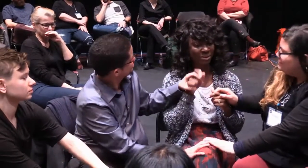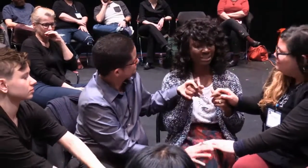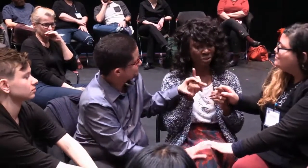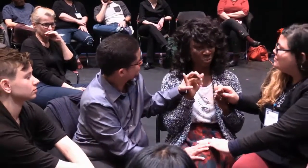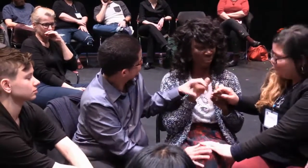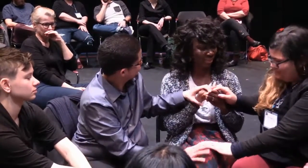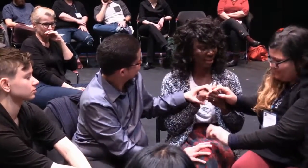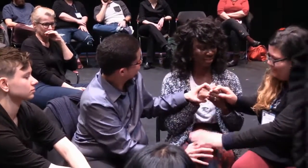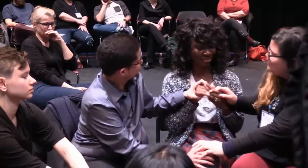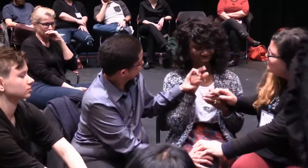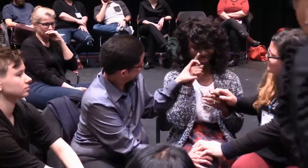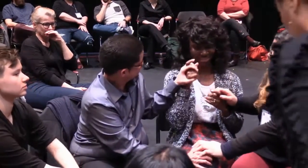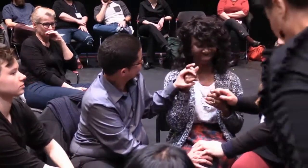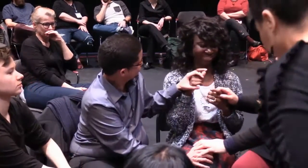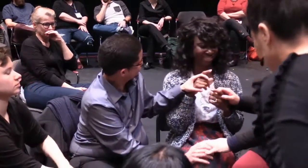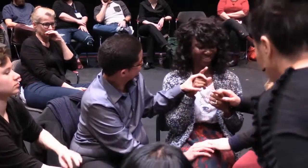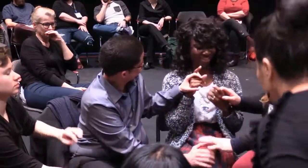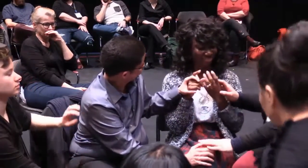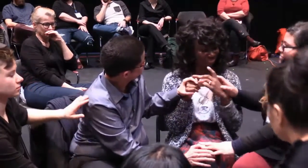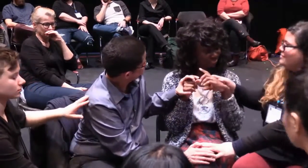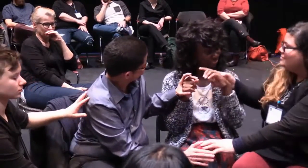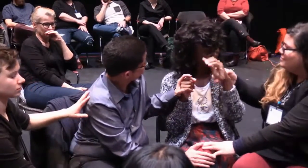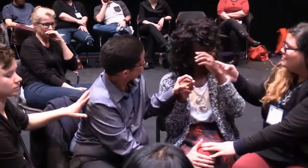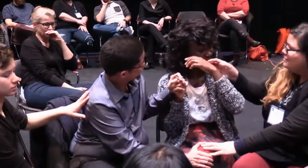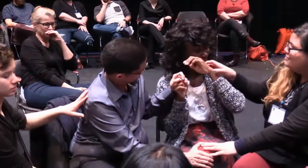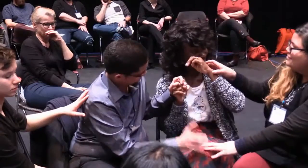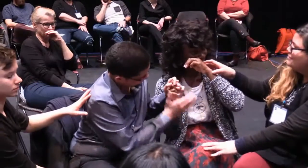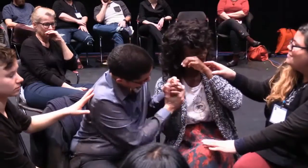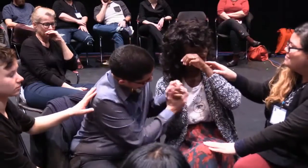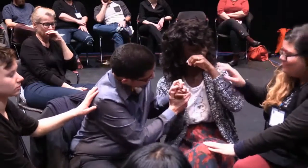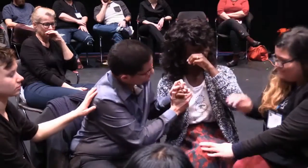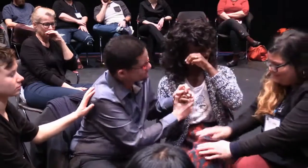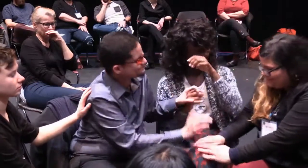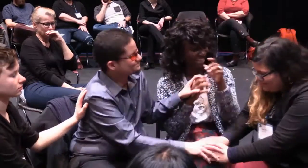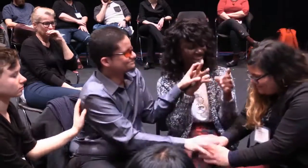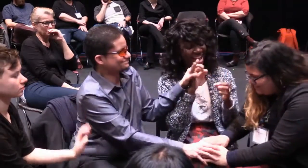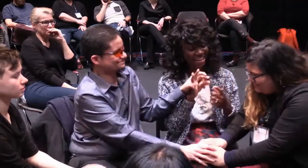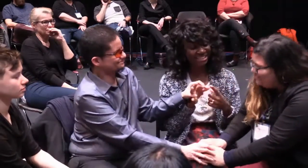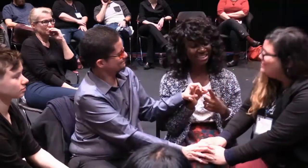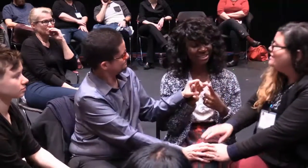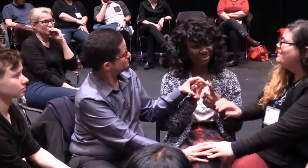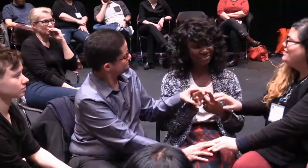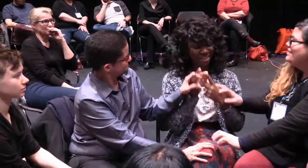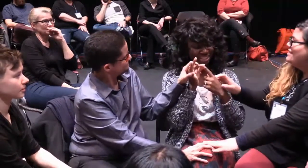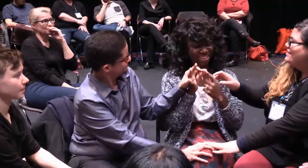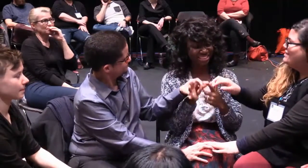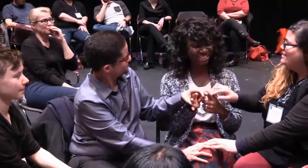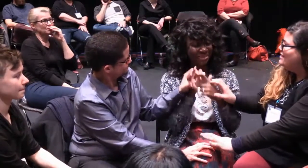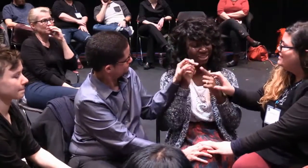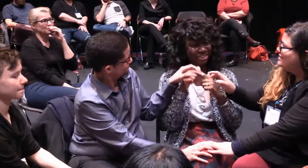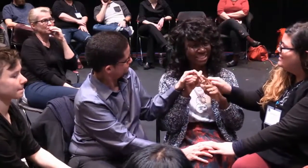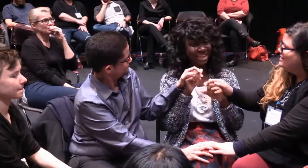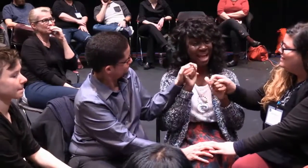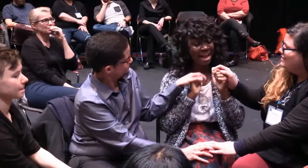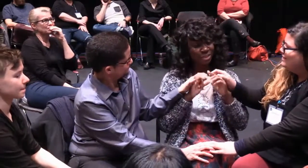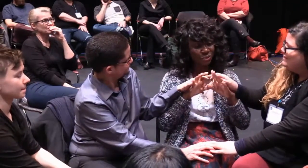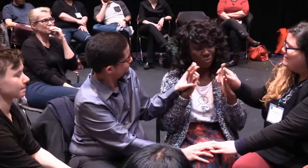opportunity to try to explain that to other people. I don't usually need to do that. It's very special.